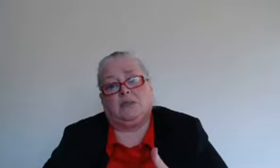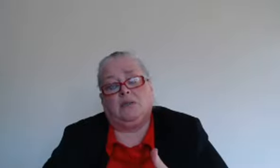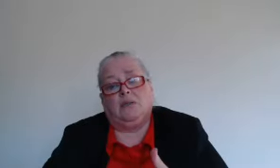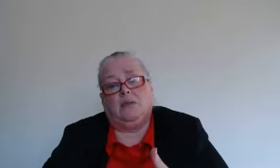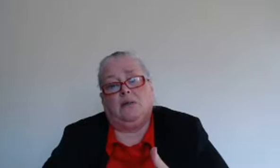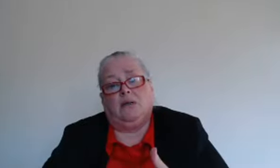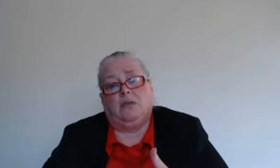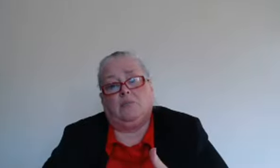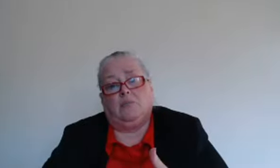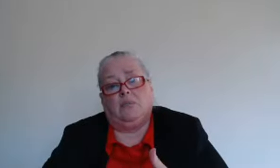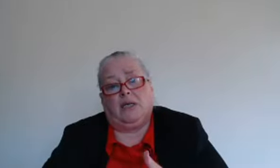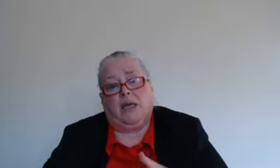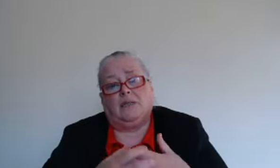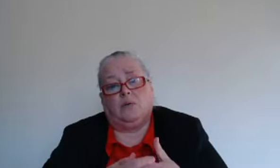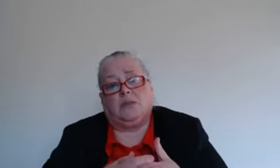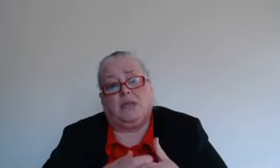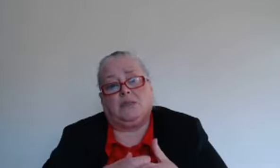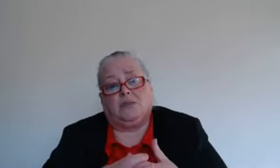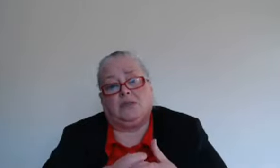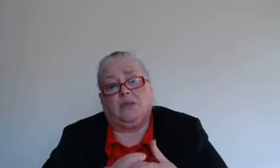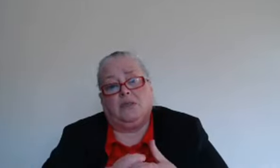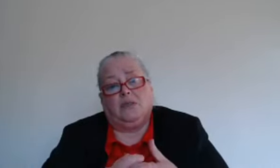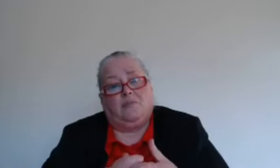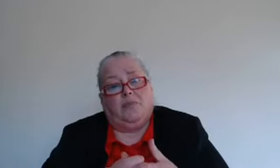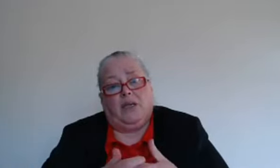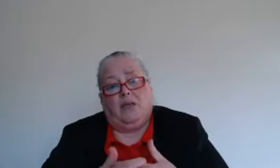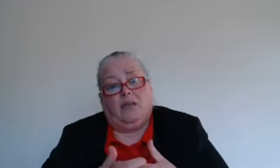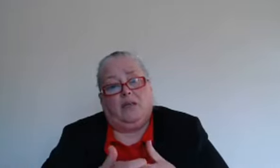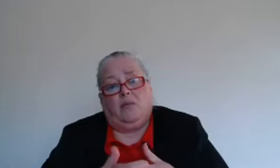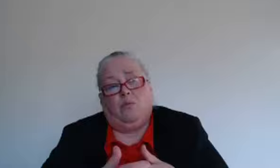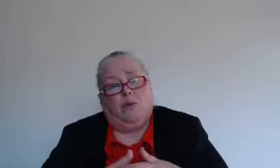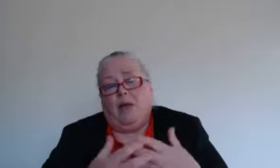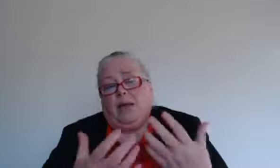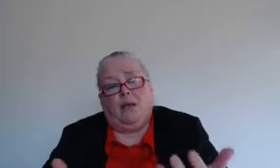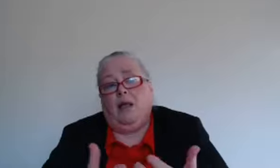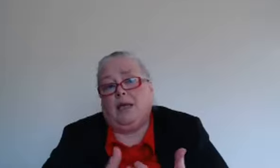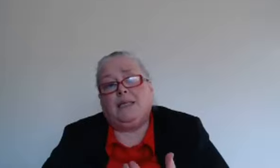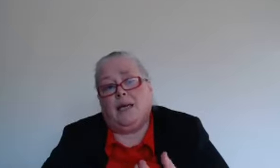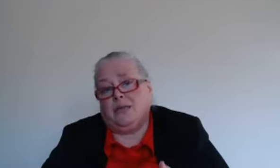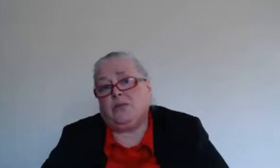and get those answers it we may not like the answer